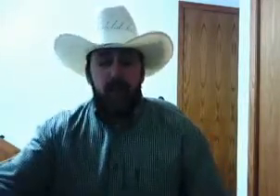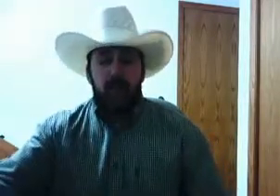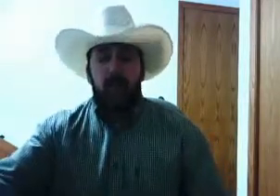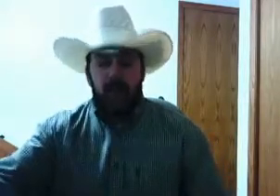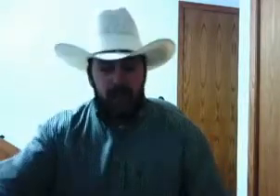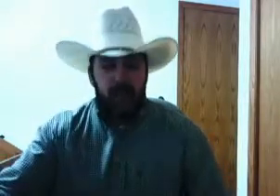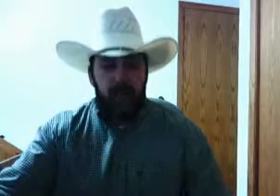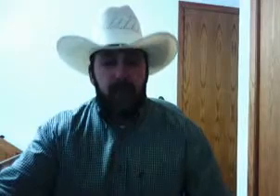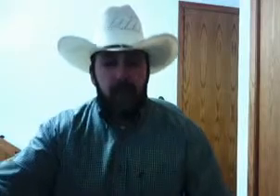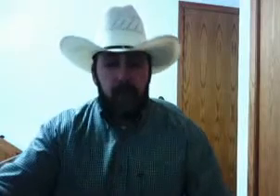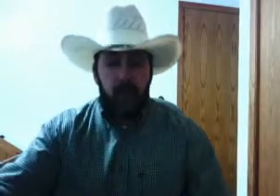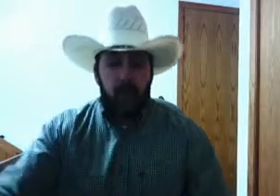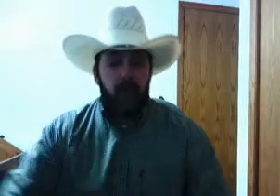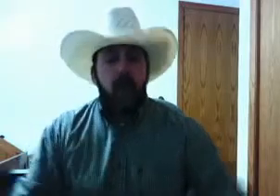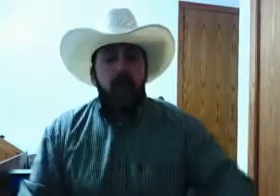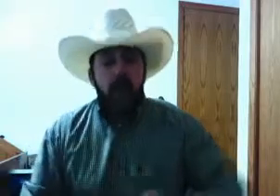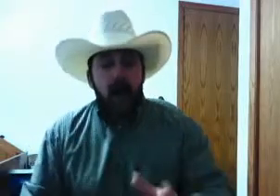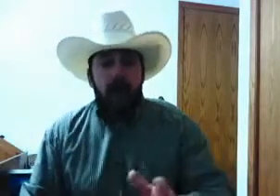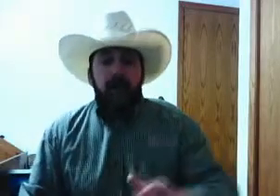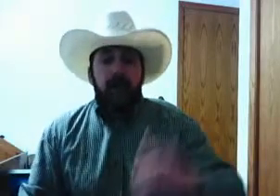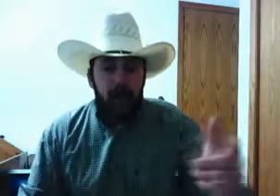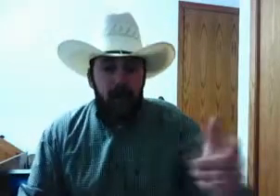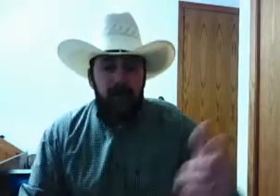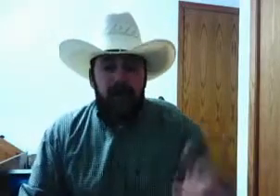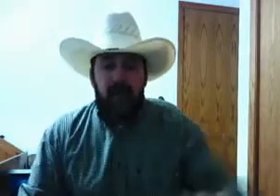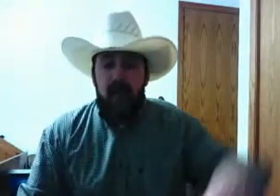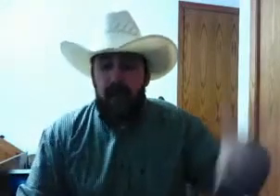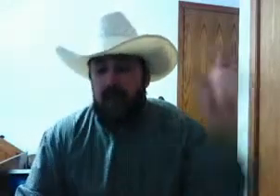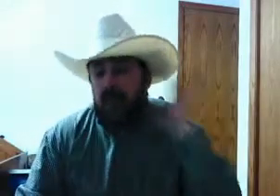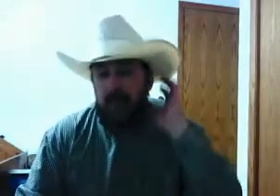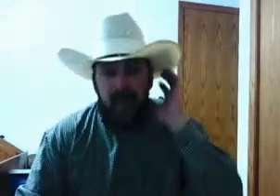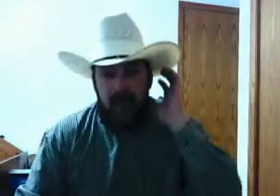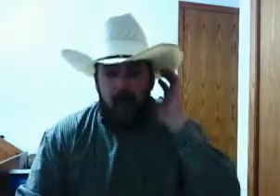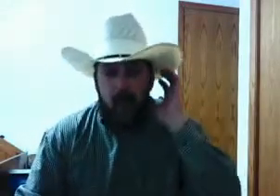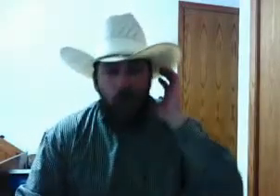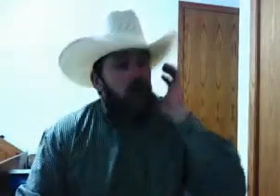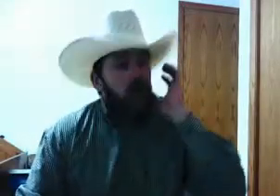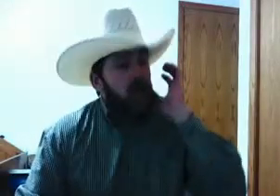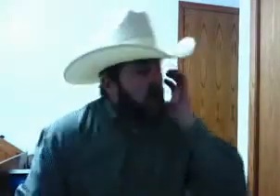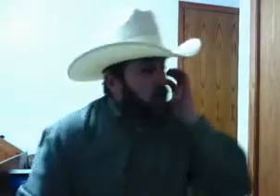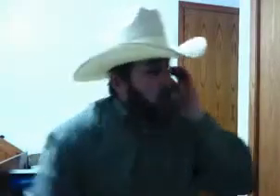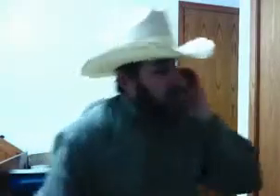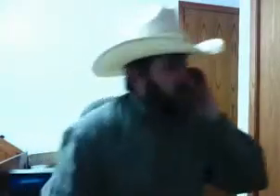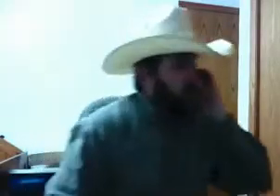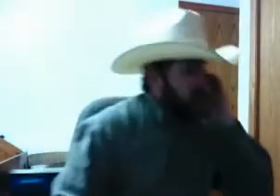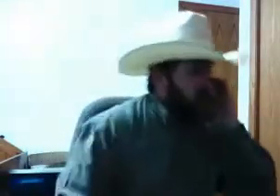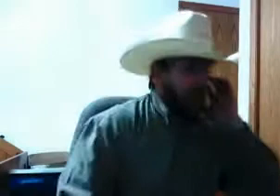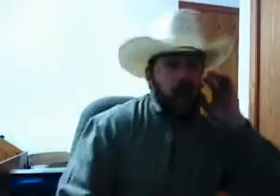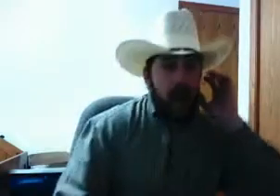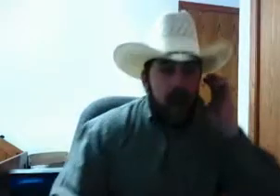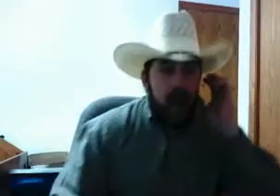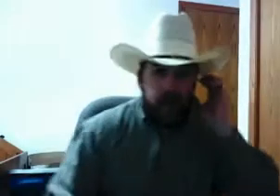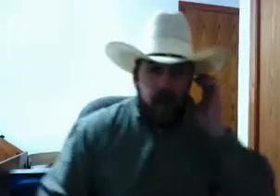you can discipline your children. But, the government says, give me a call, if they go to whip you with a belt, we'll lock them up.